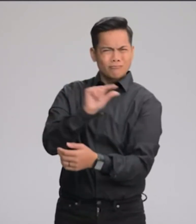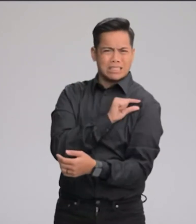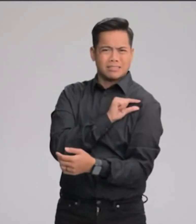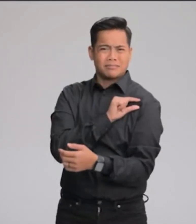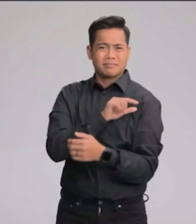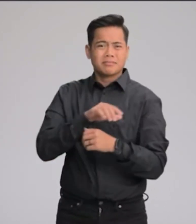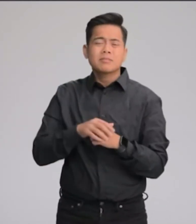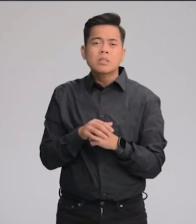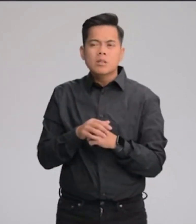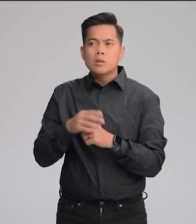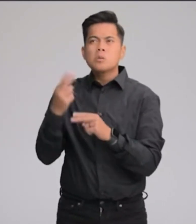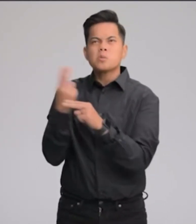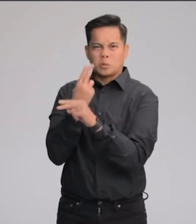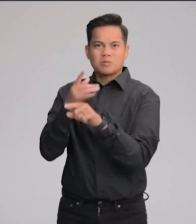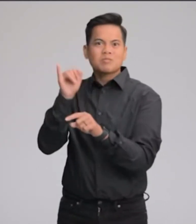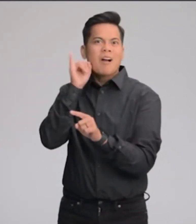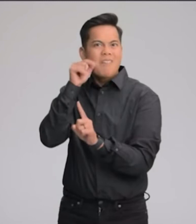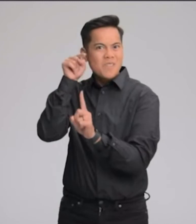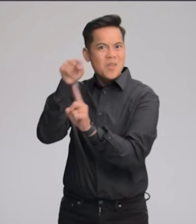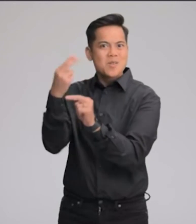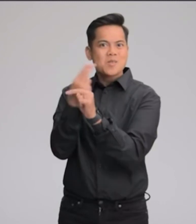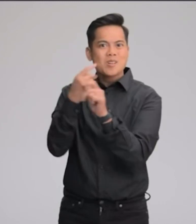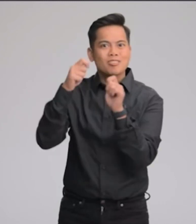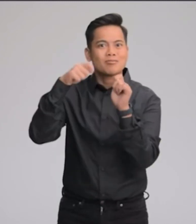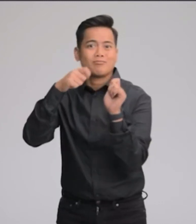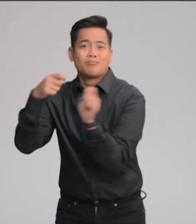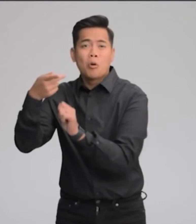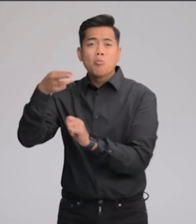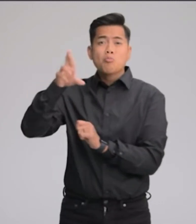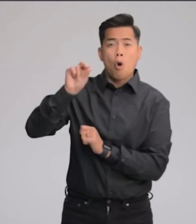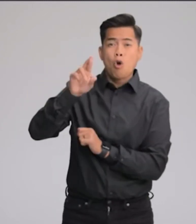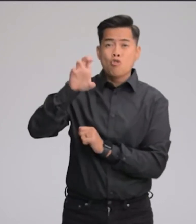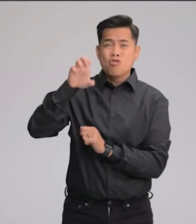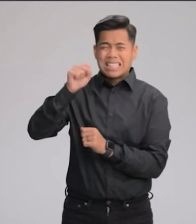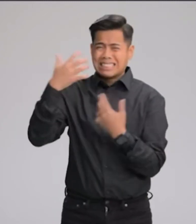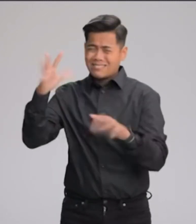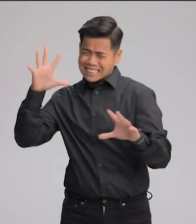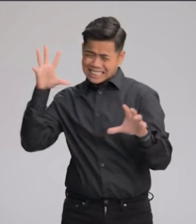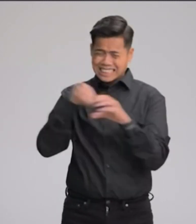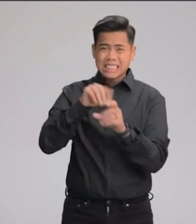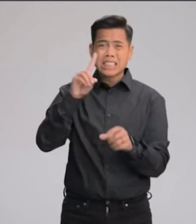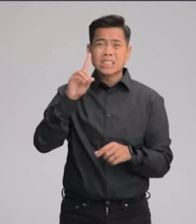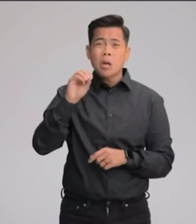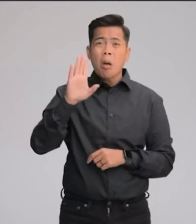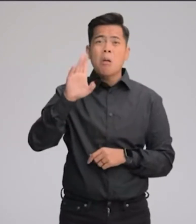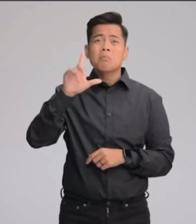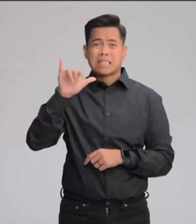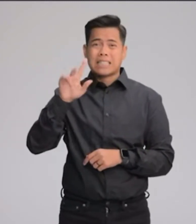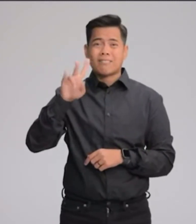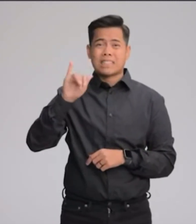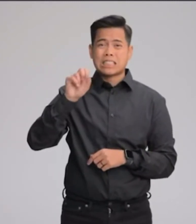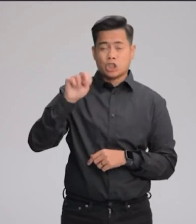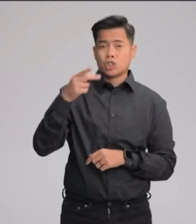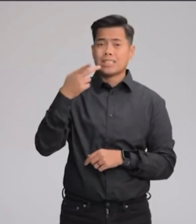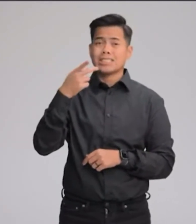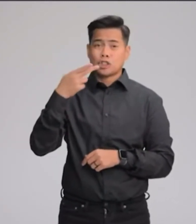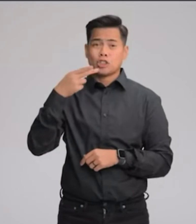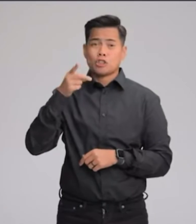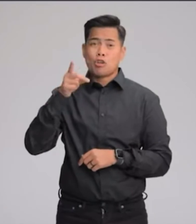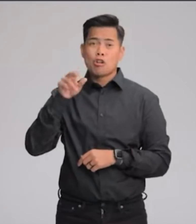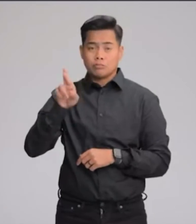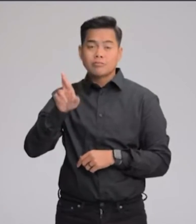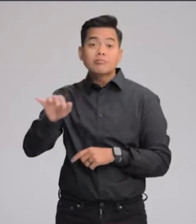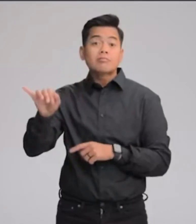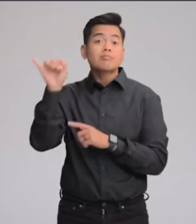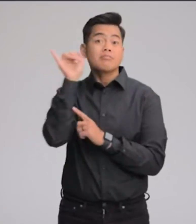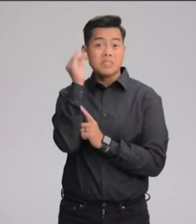to shoot in ProRes and the only device in the world with an end-to-end workflow in Dolby Vision HDR. iPhone 14 Pro also